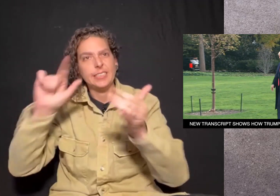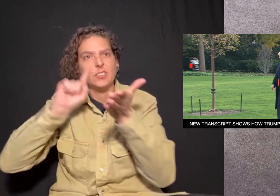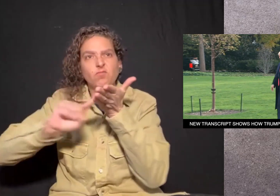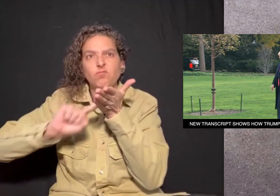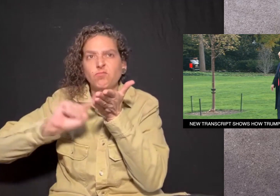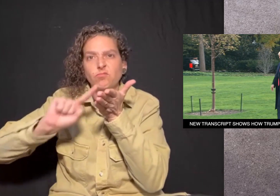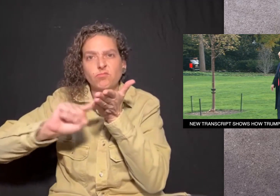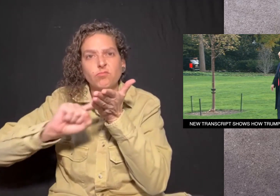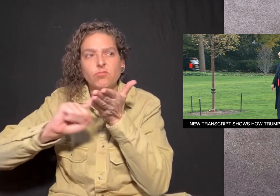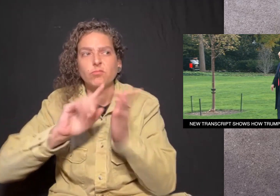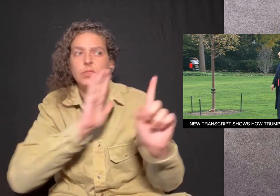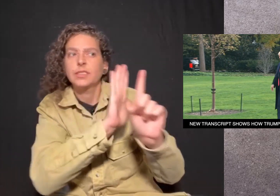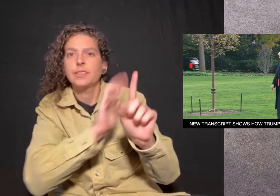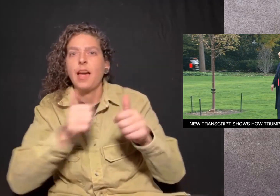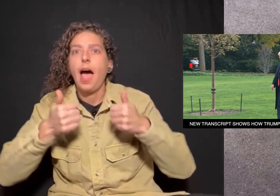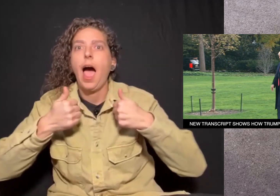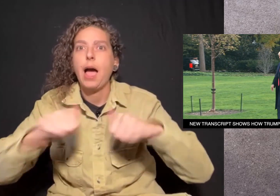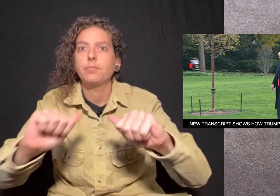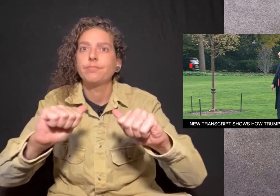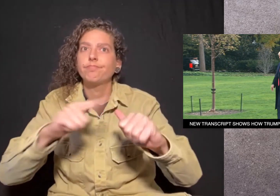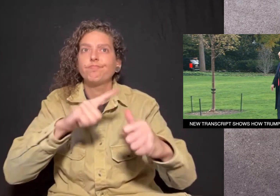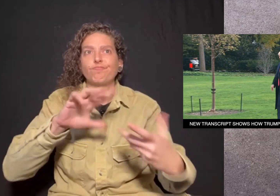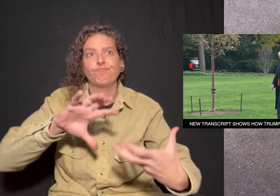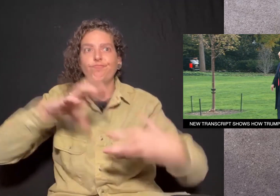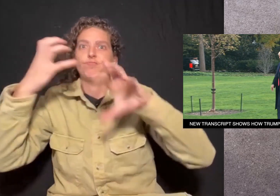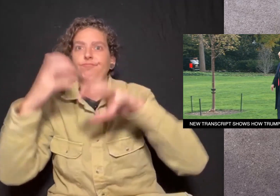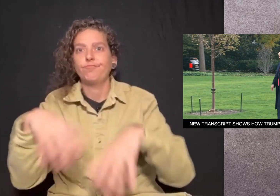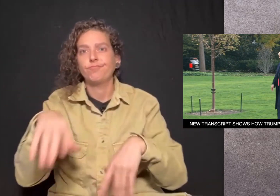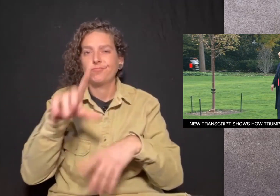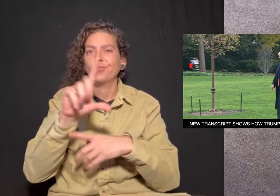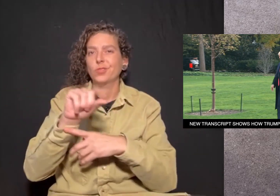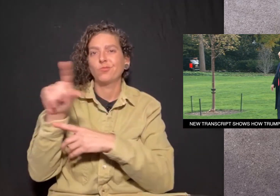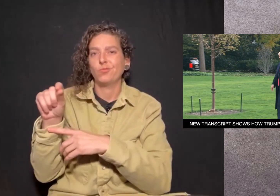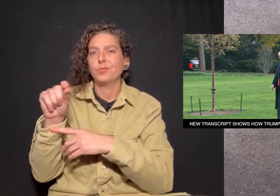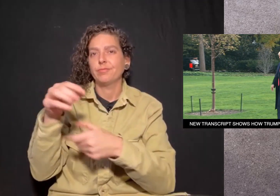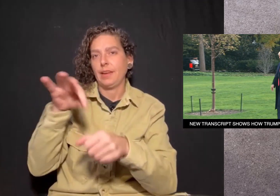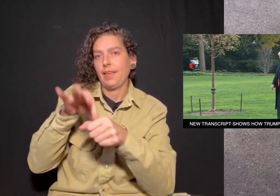that is now investigating his attempts to overturn the 2020 election.